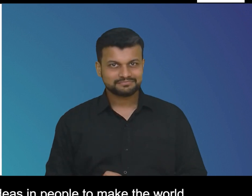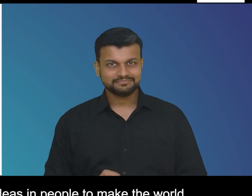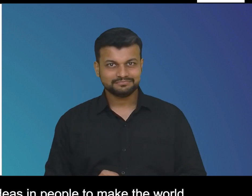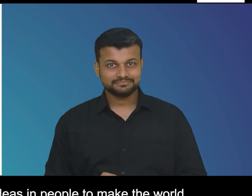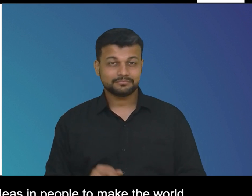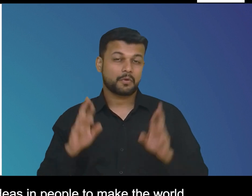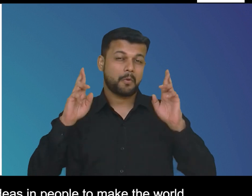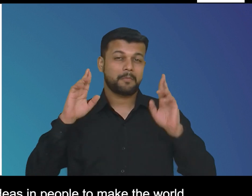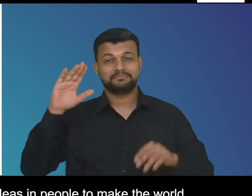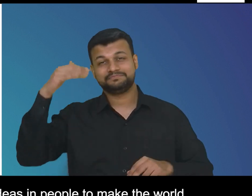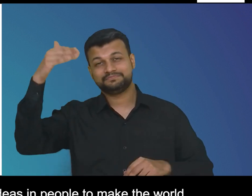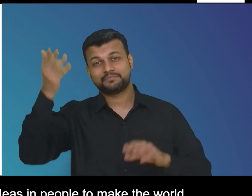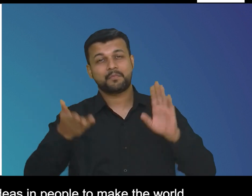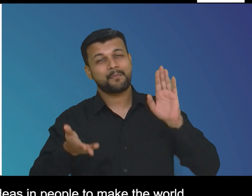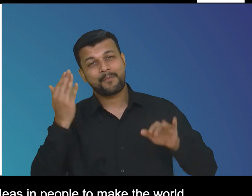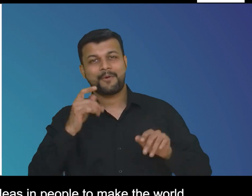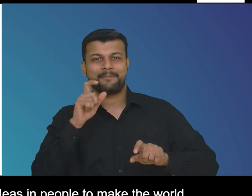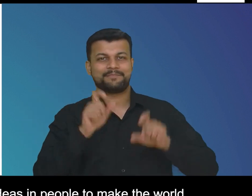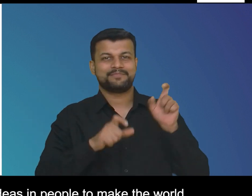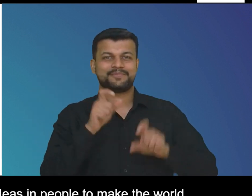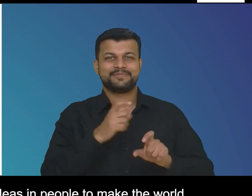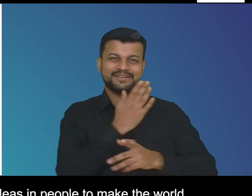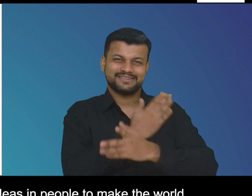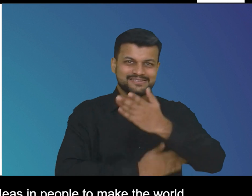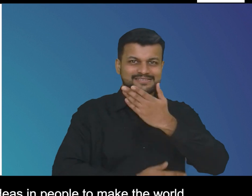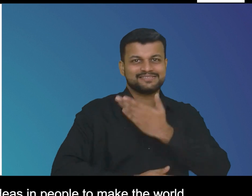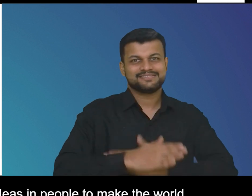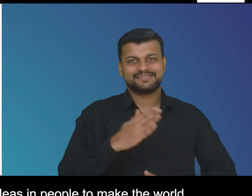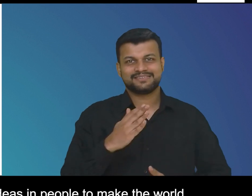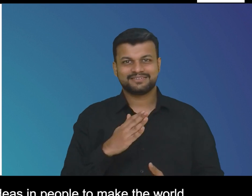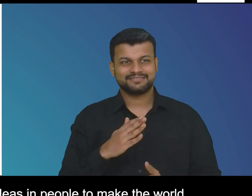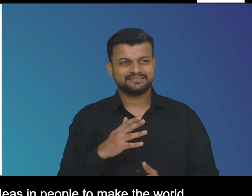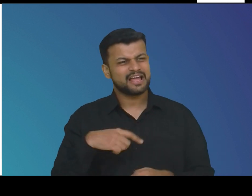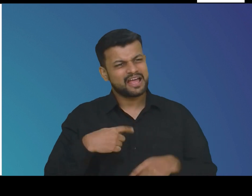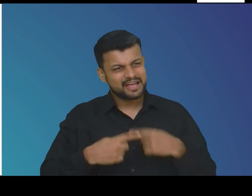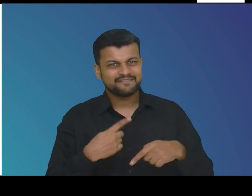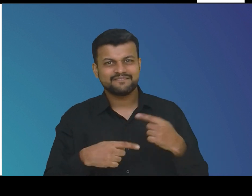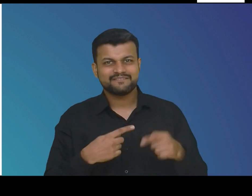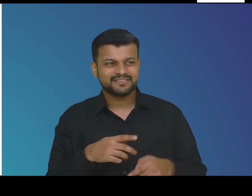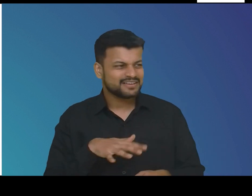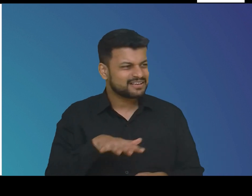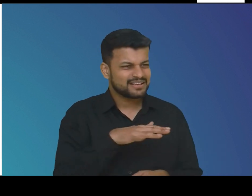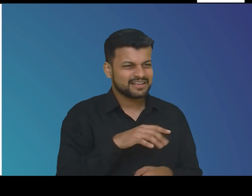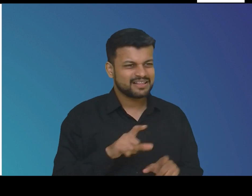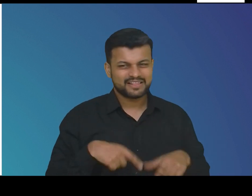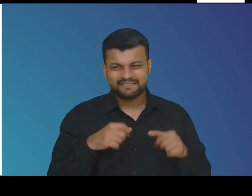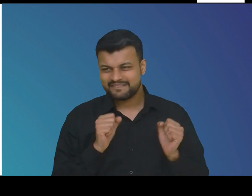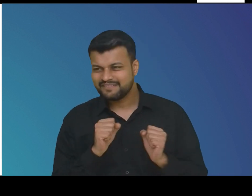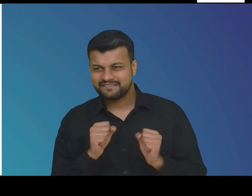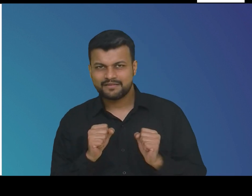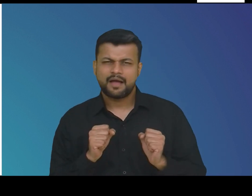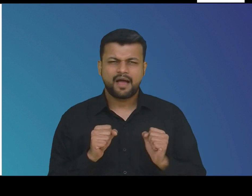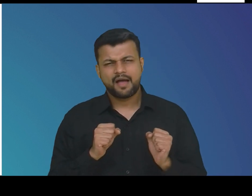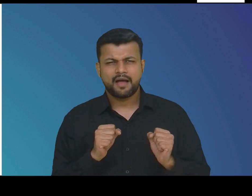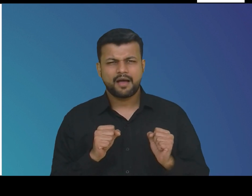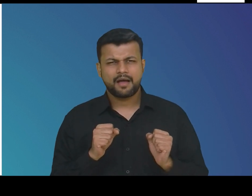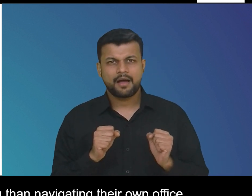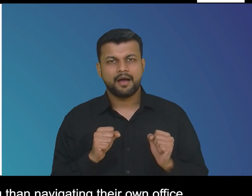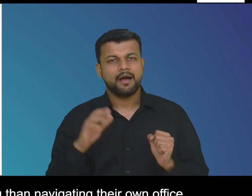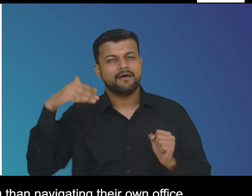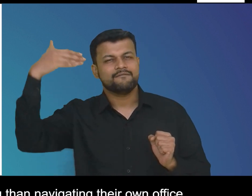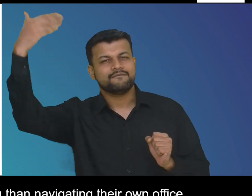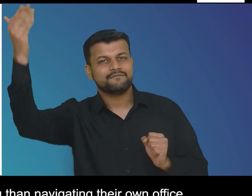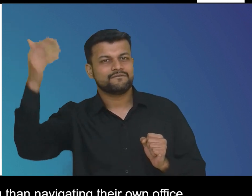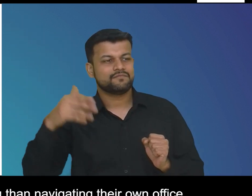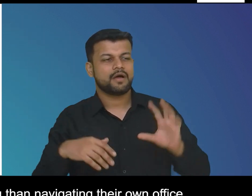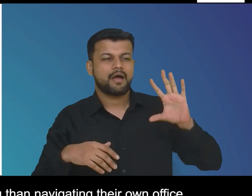hope is that it sparks more ideas in people to make the world accessible so people with disabilities rightly place navigating the